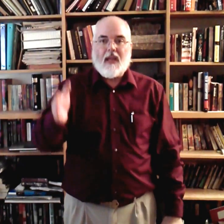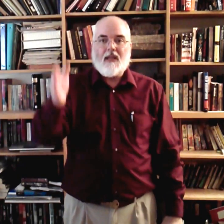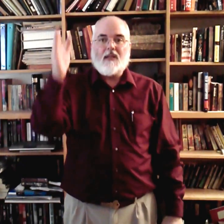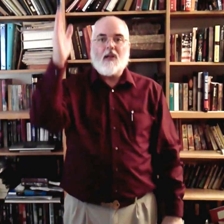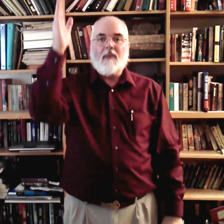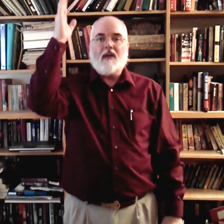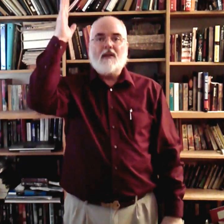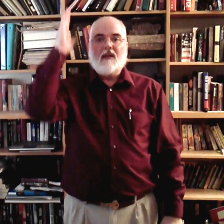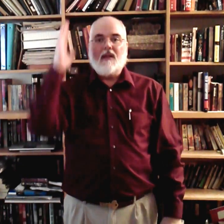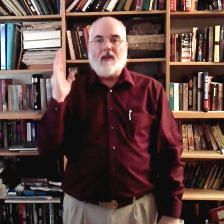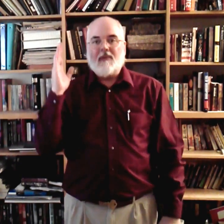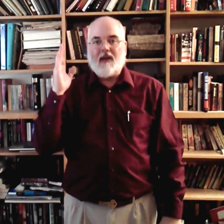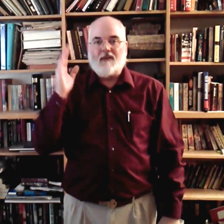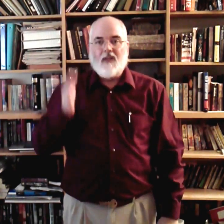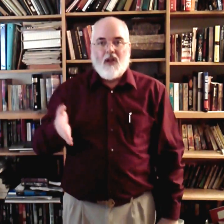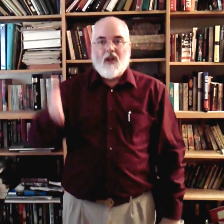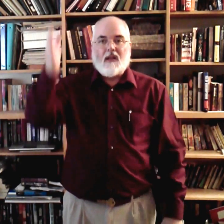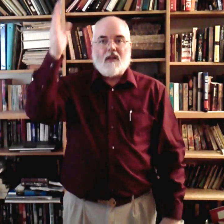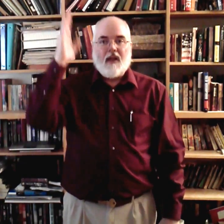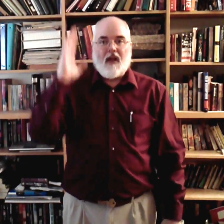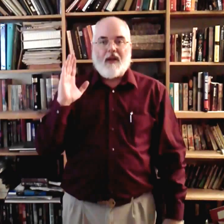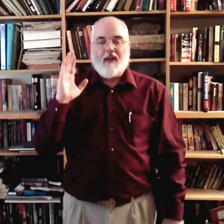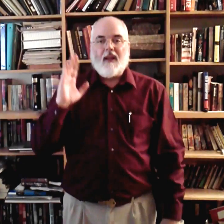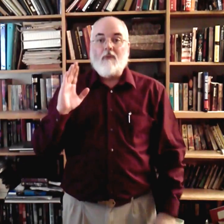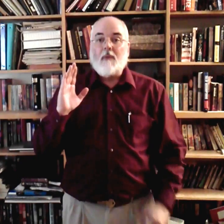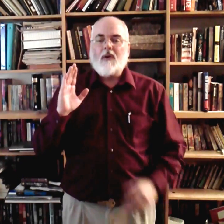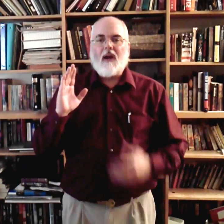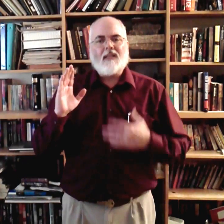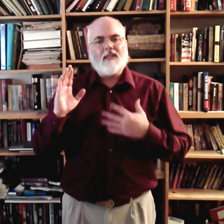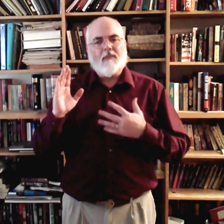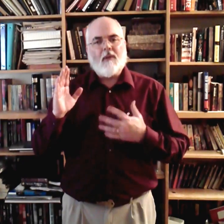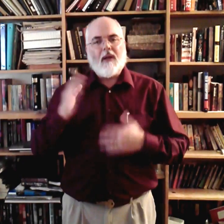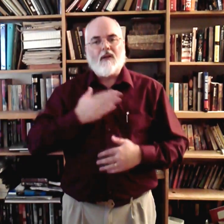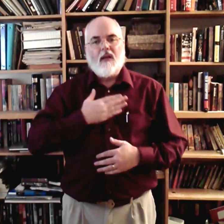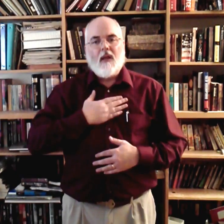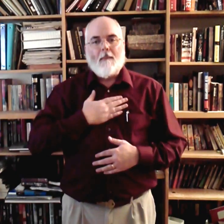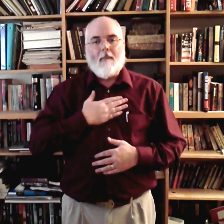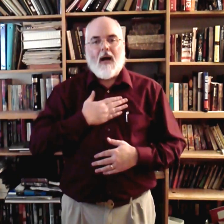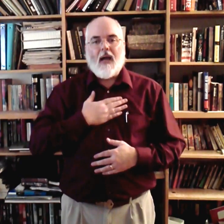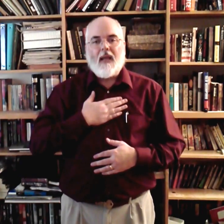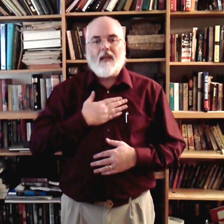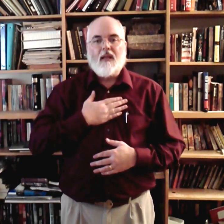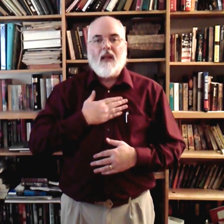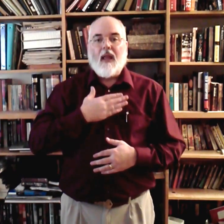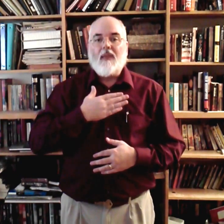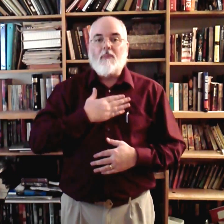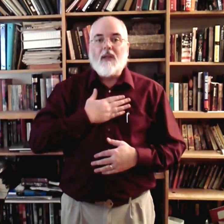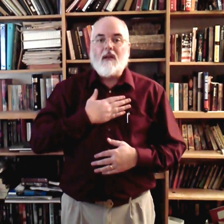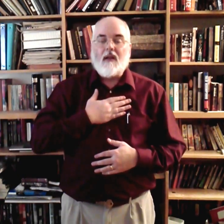hands, come out, and come down. God... And remember I said something about my and their being